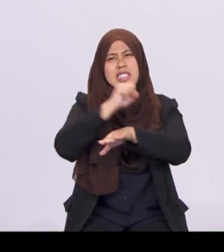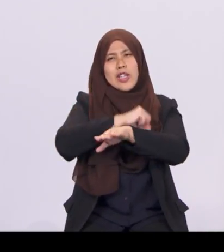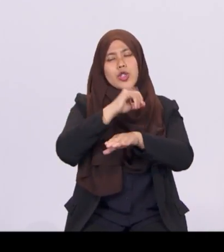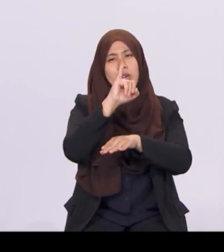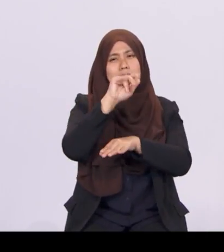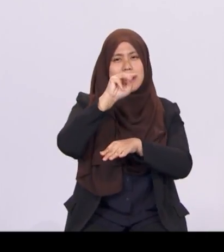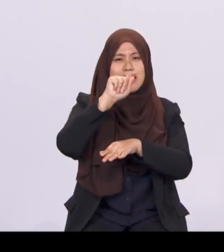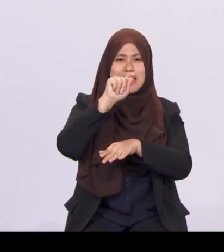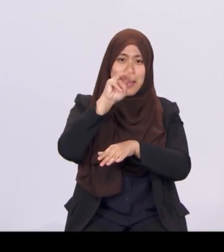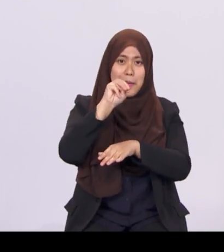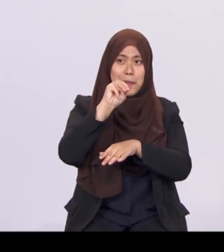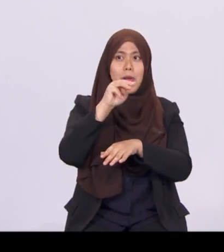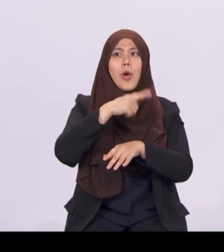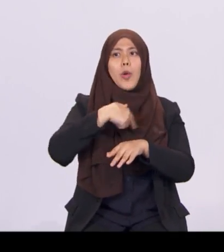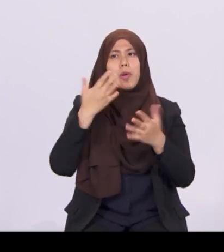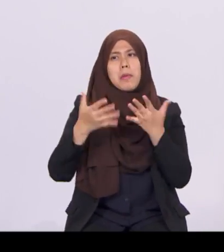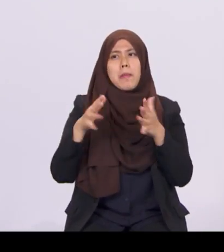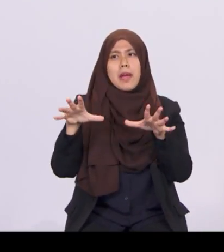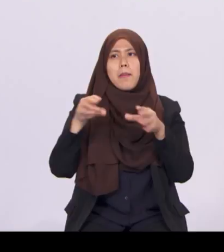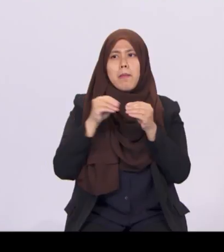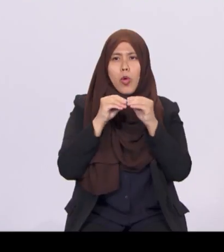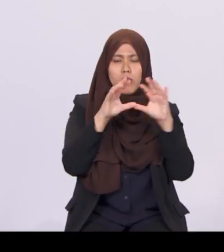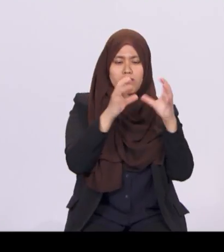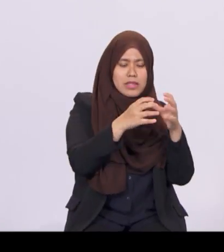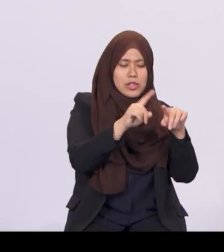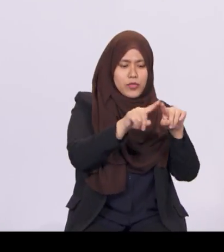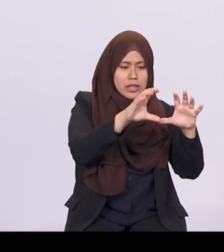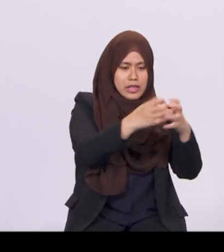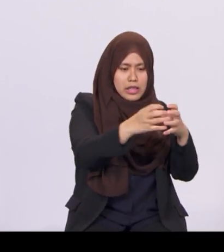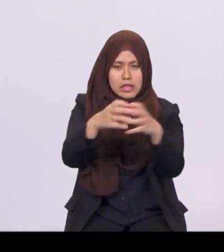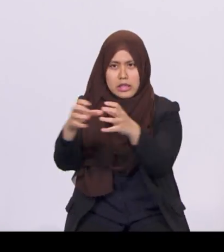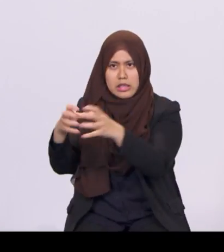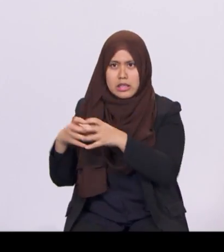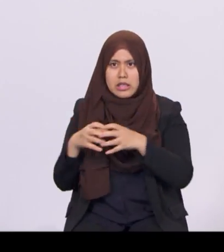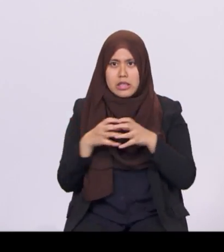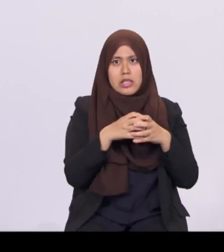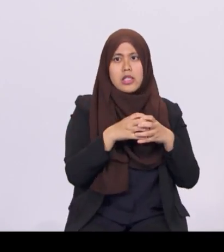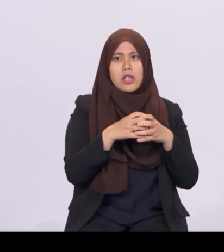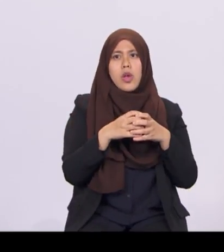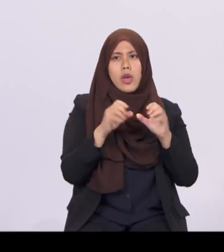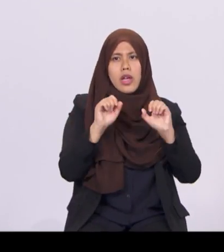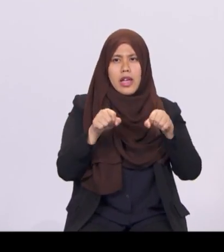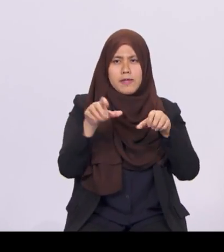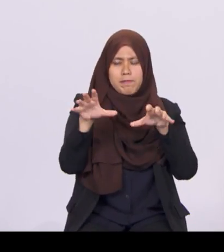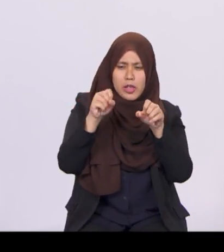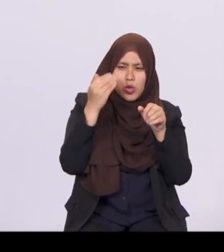approach to reap synergies and strengthen linkages across multiple industries, and explore new opportunities.